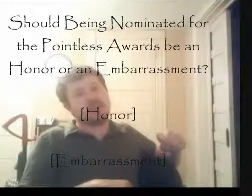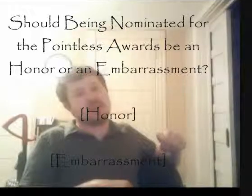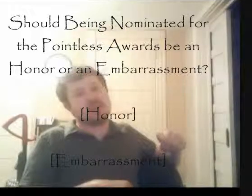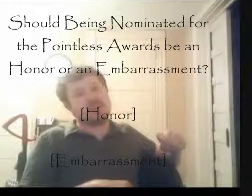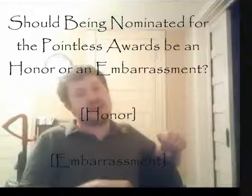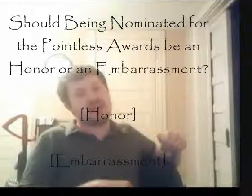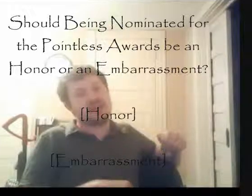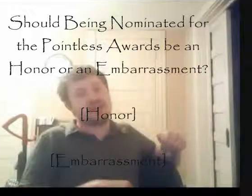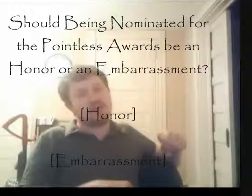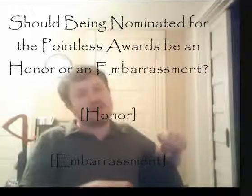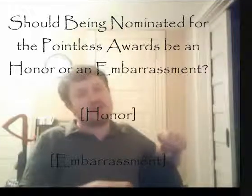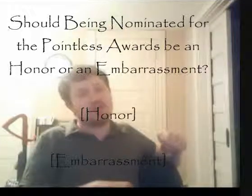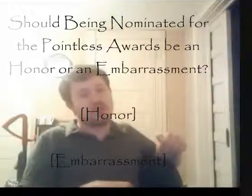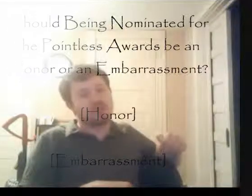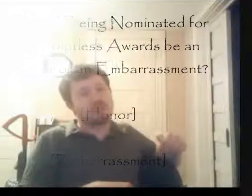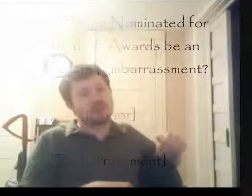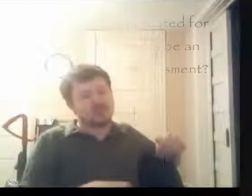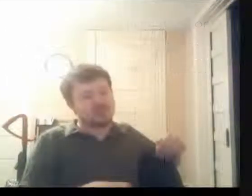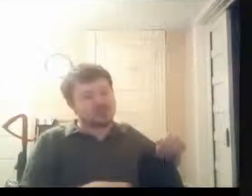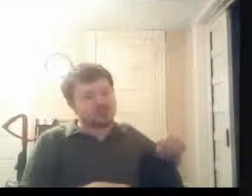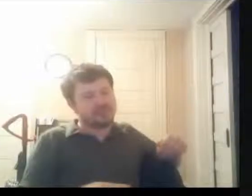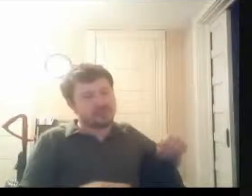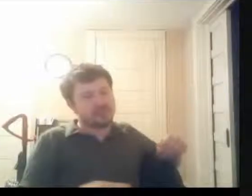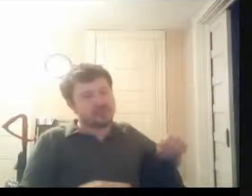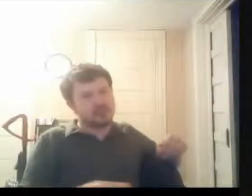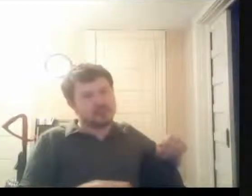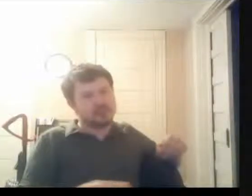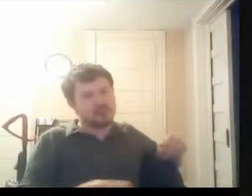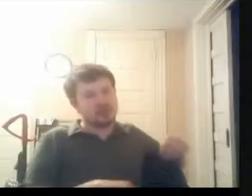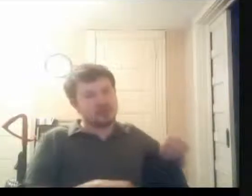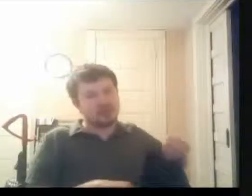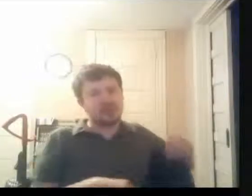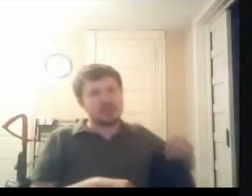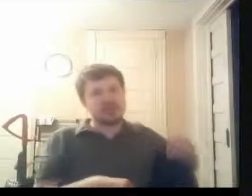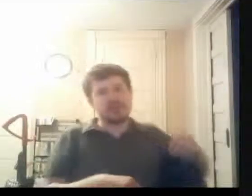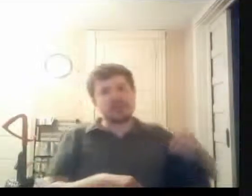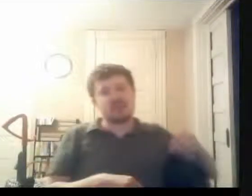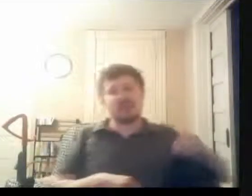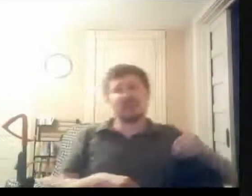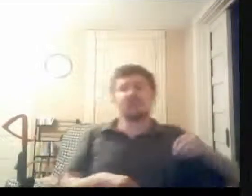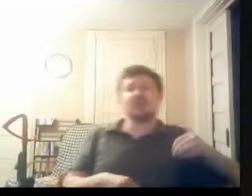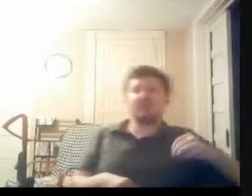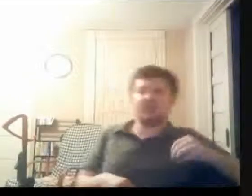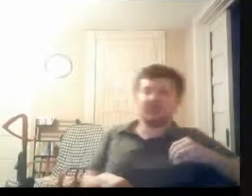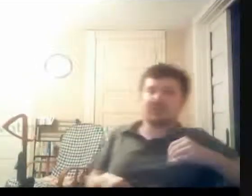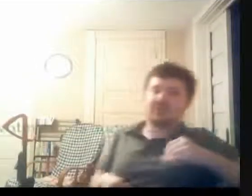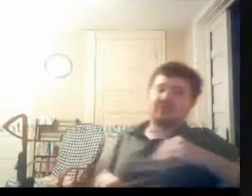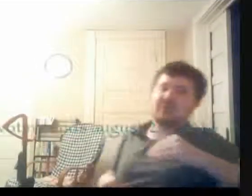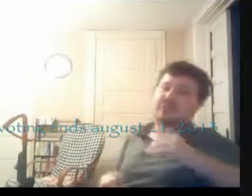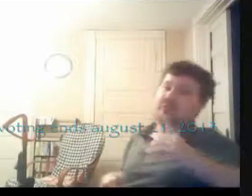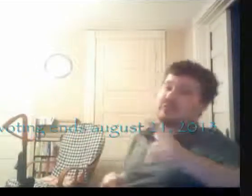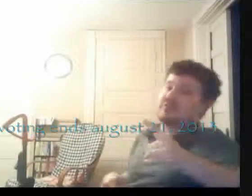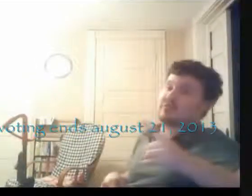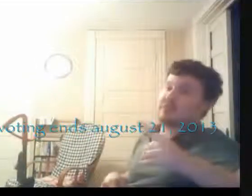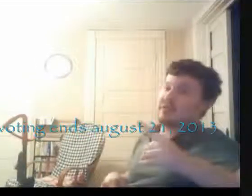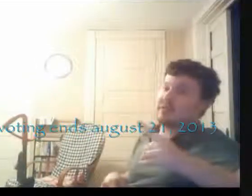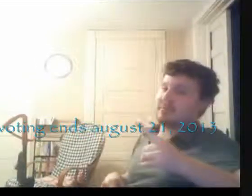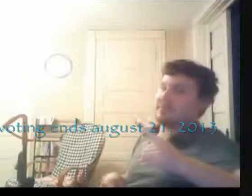an honor or an embarrassment? Please vote. I'm voting against August 21st. I don't know when the Pointless Awards will come, but it's definitely